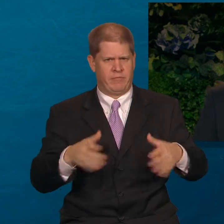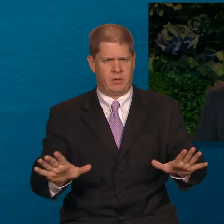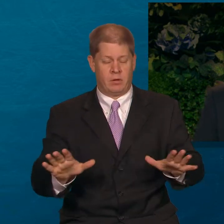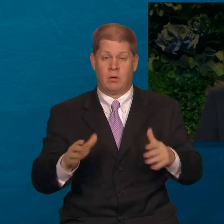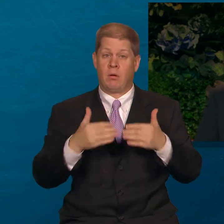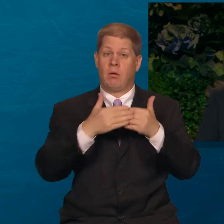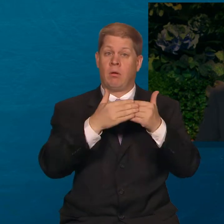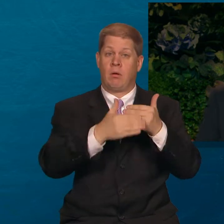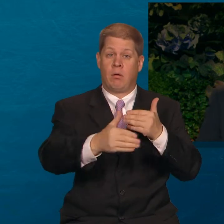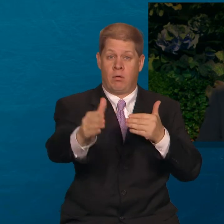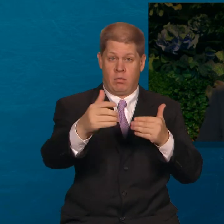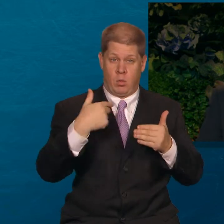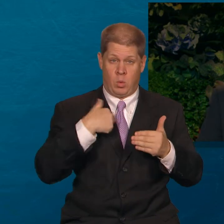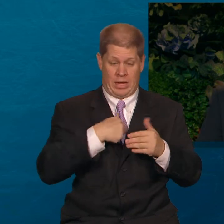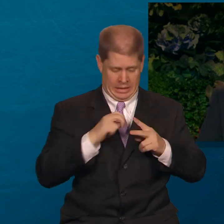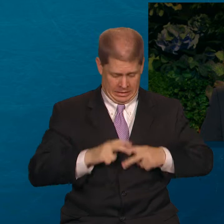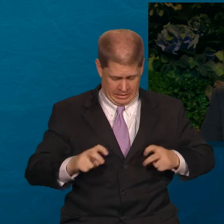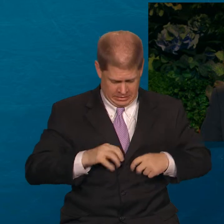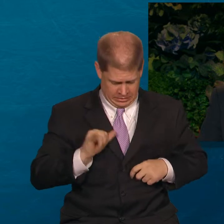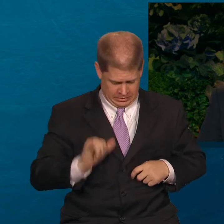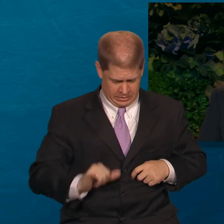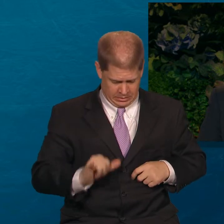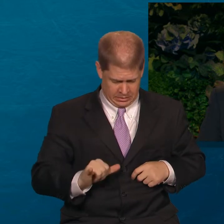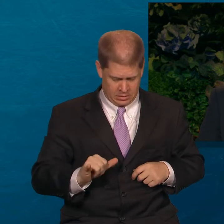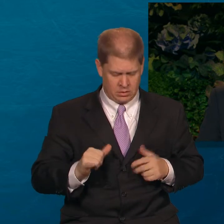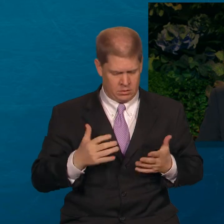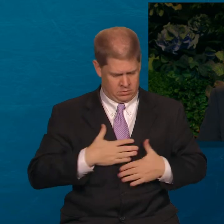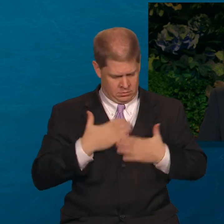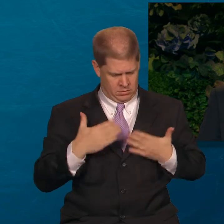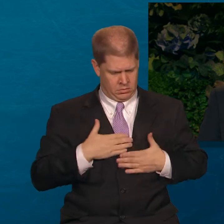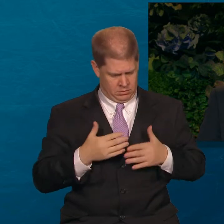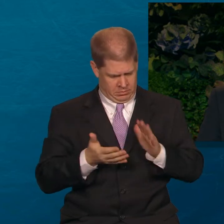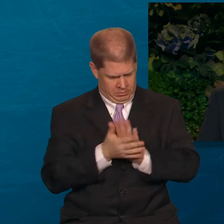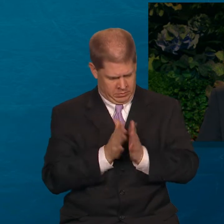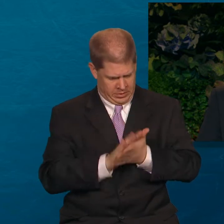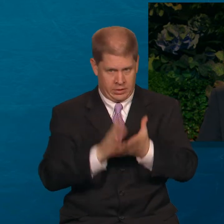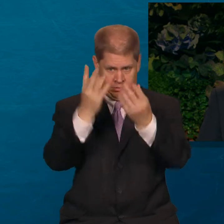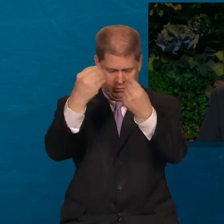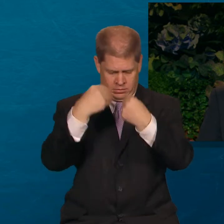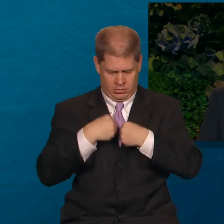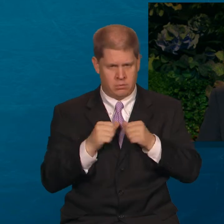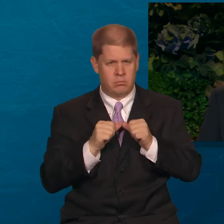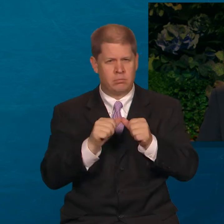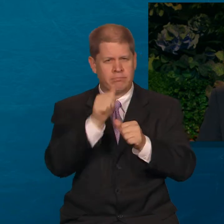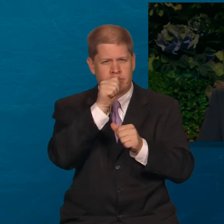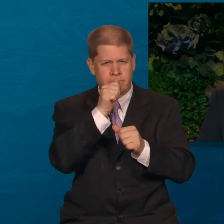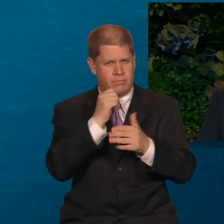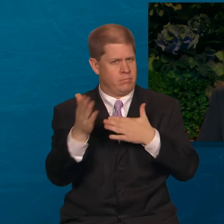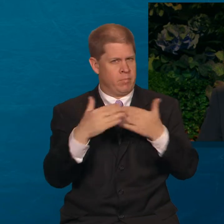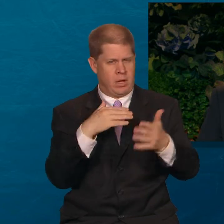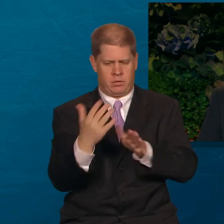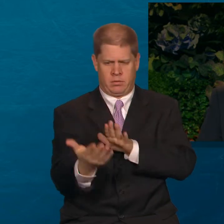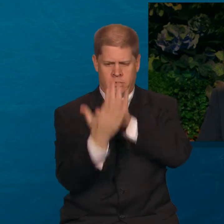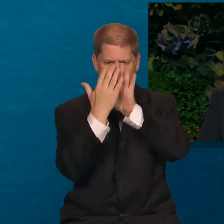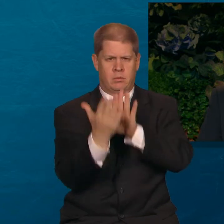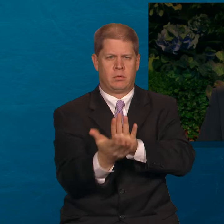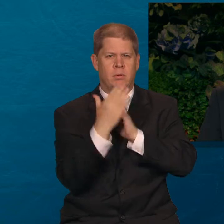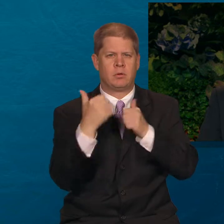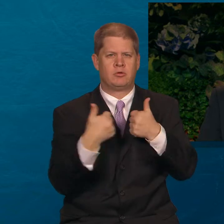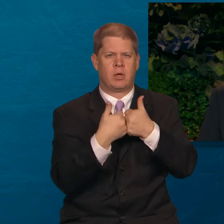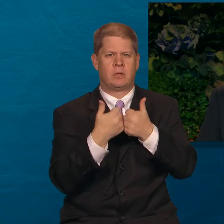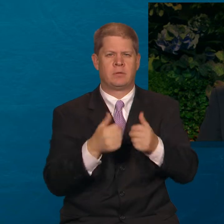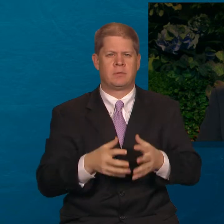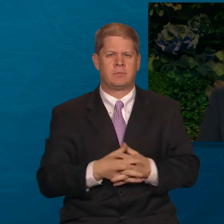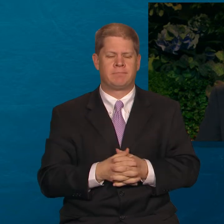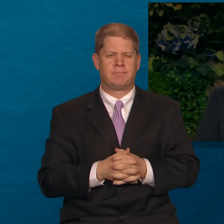we will find within ourselves the inner peace and strength needed to endure whatever challenges we may face.